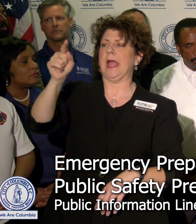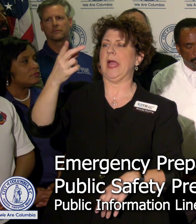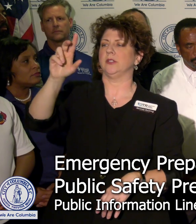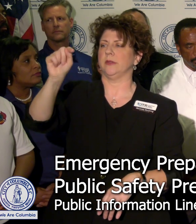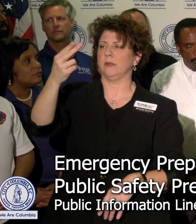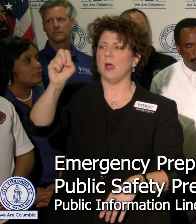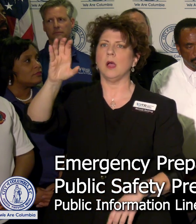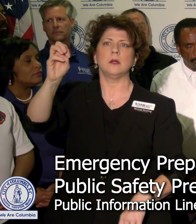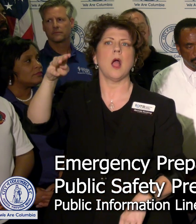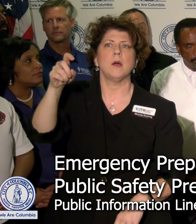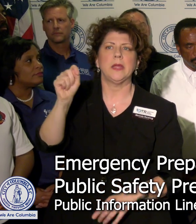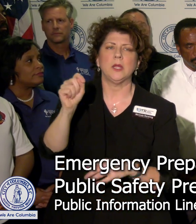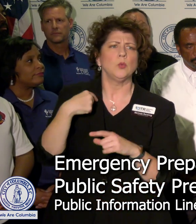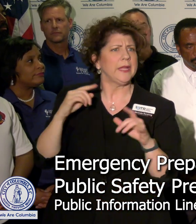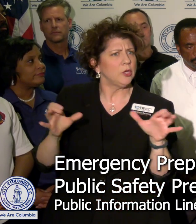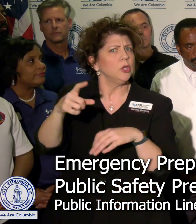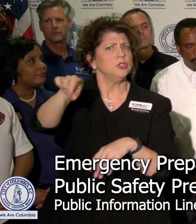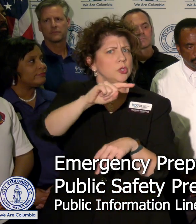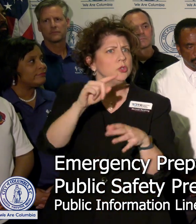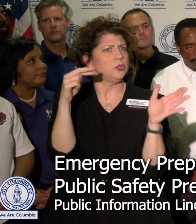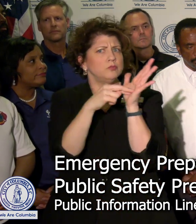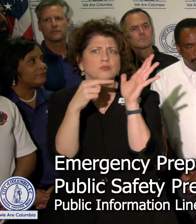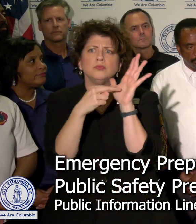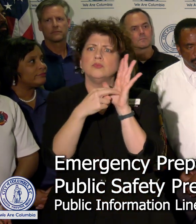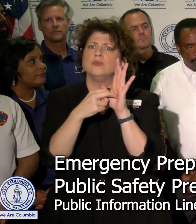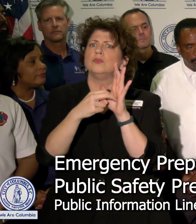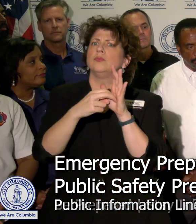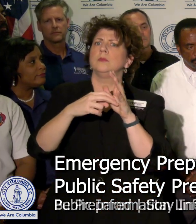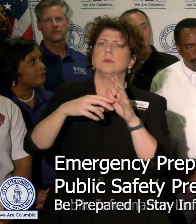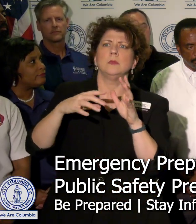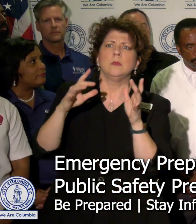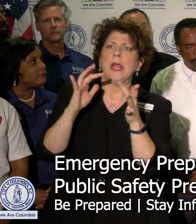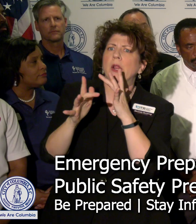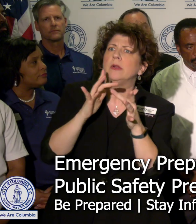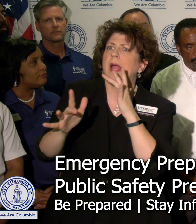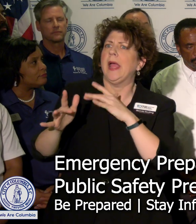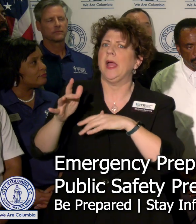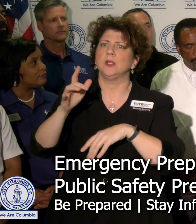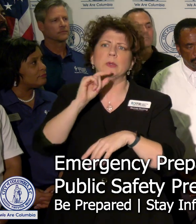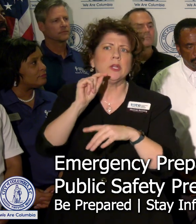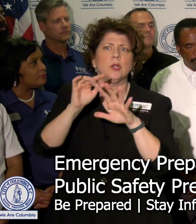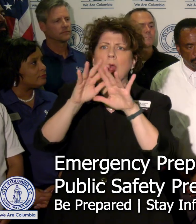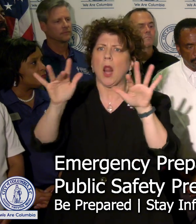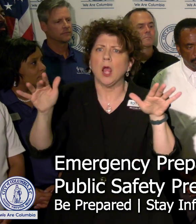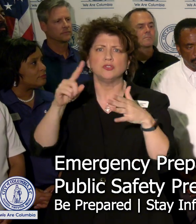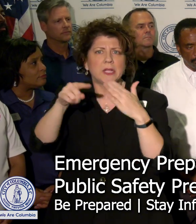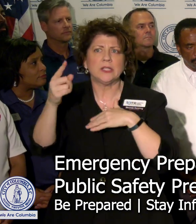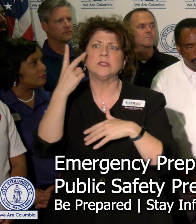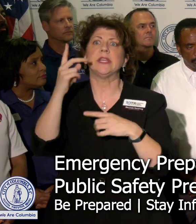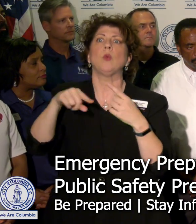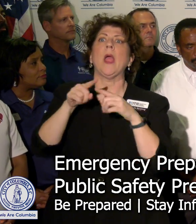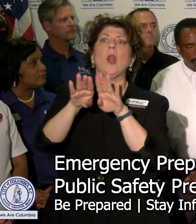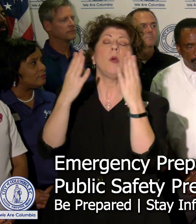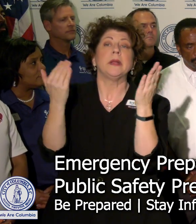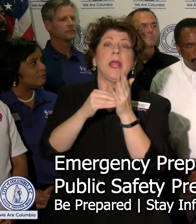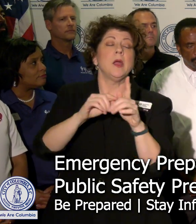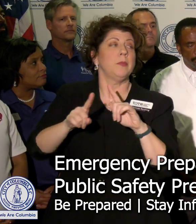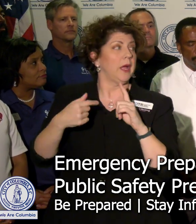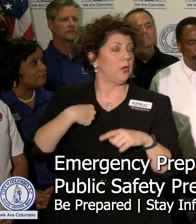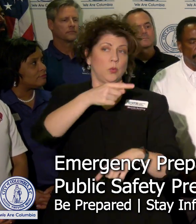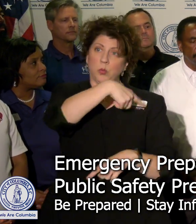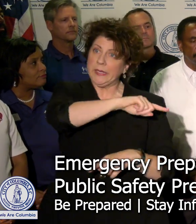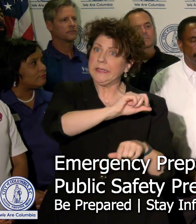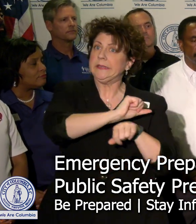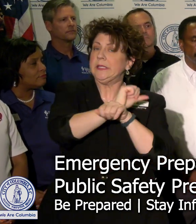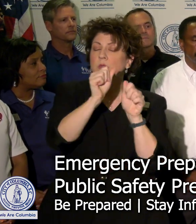app. And we encourage folks to please check those regularly to know about service restoration. We'll continue to work with first responders